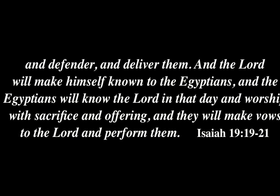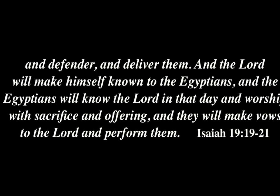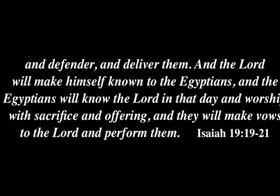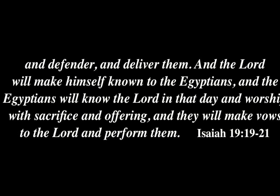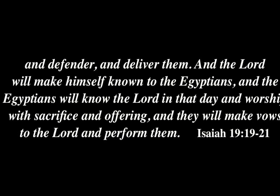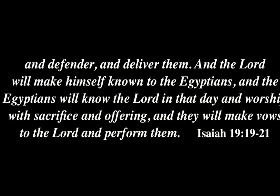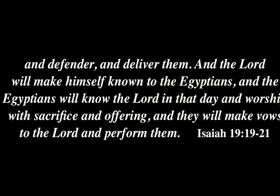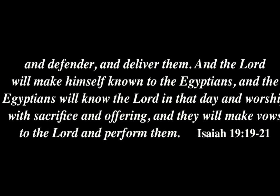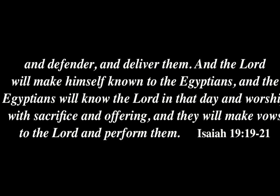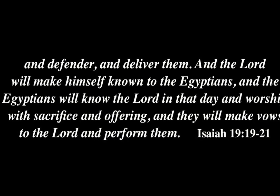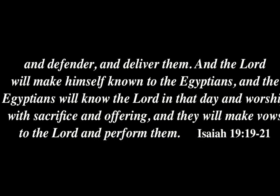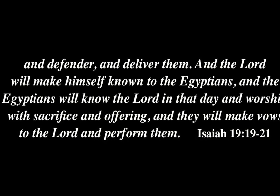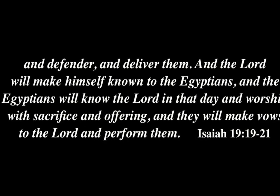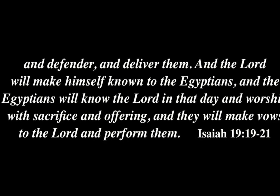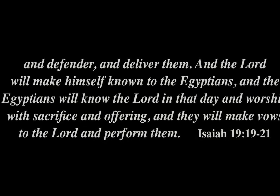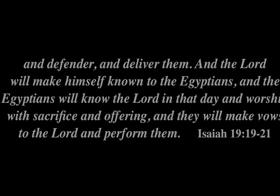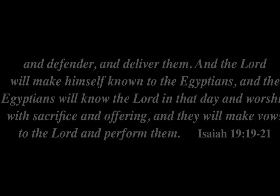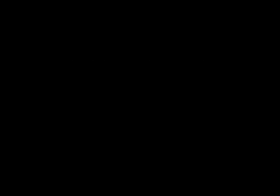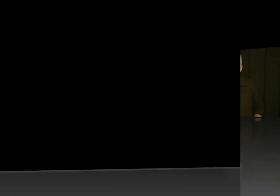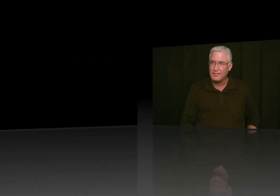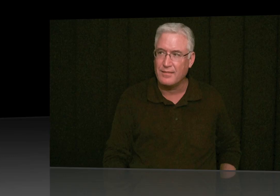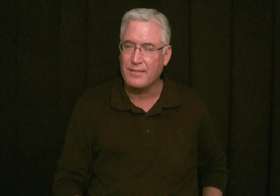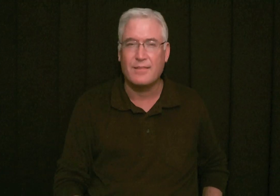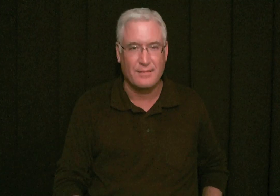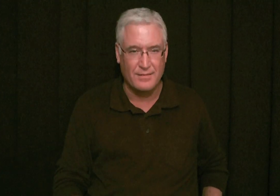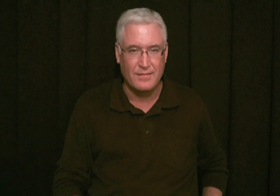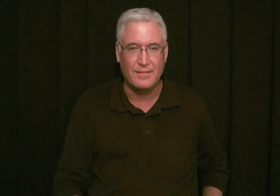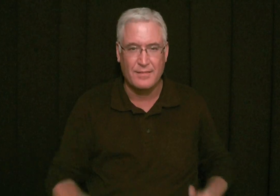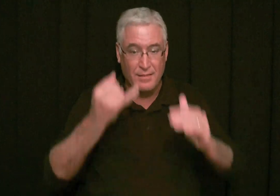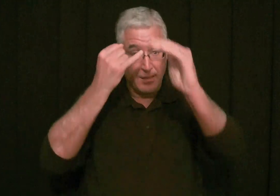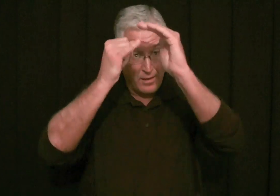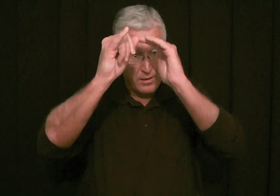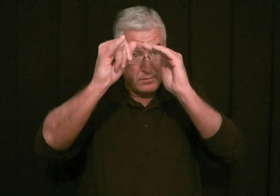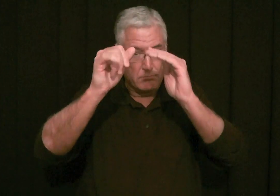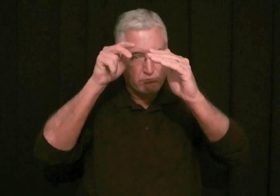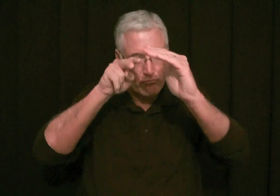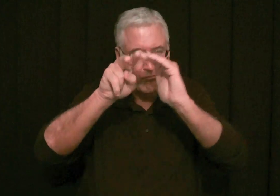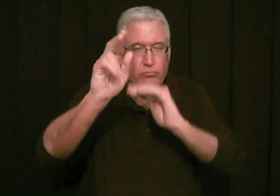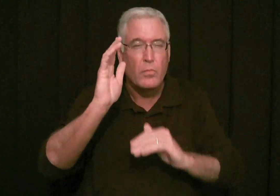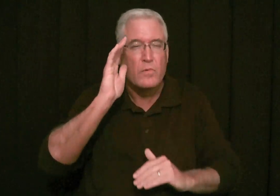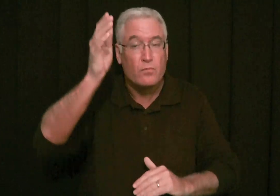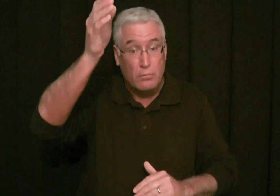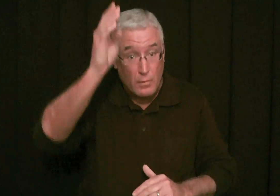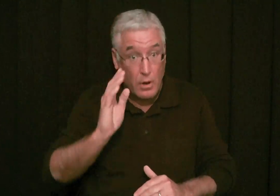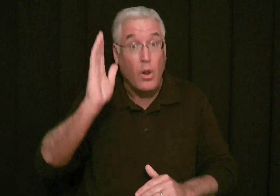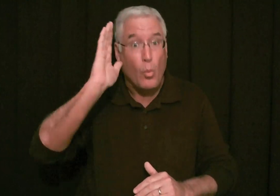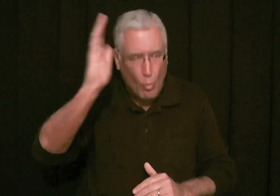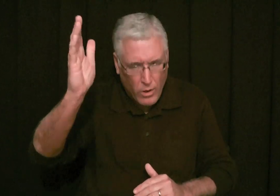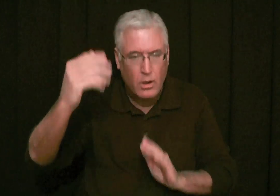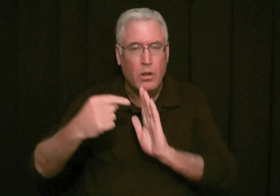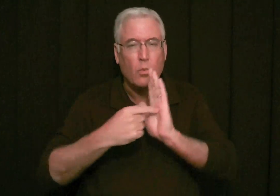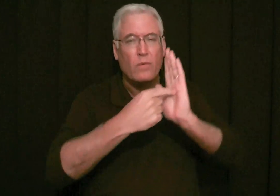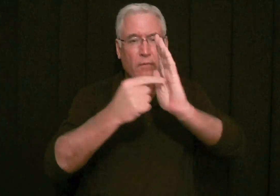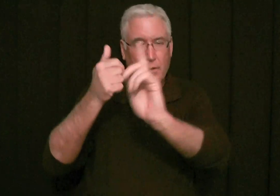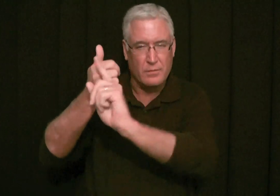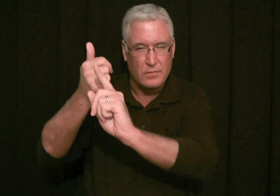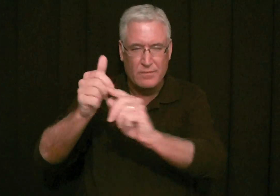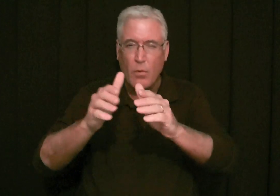offering. And they will make vows to the Lord and perform them. When Isaiah prophesied that God would